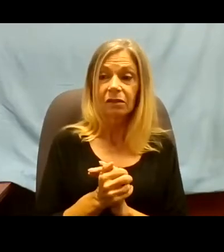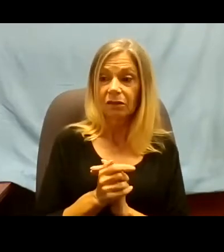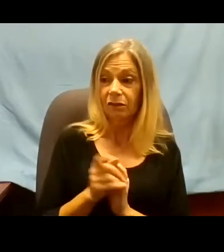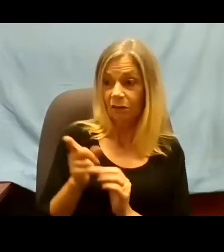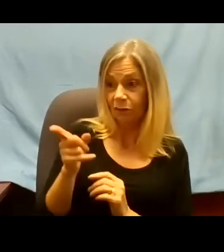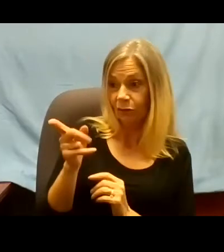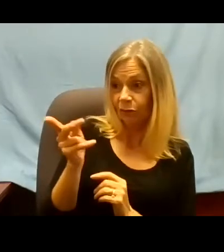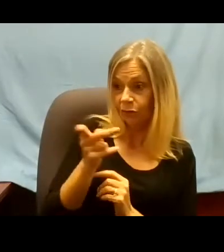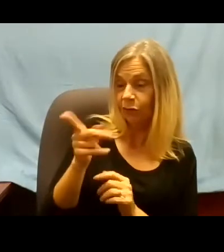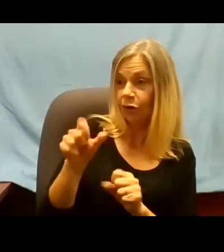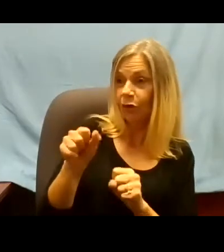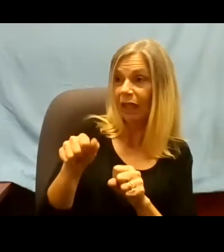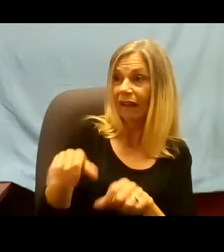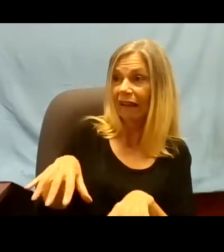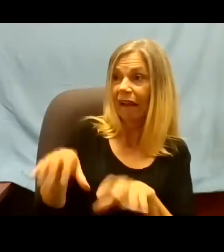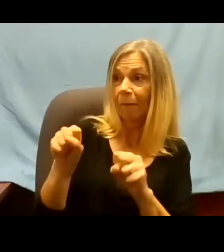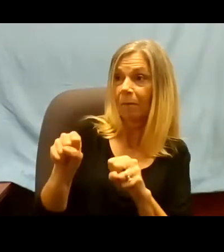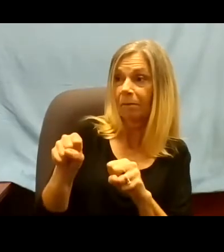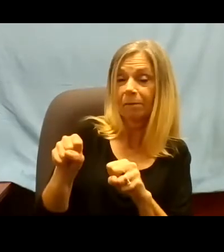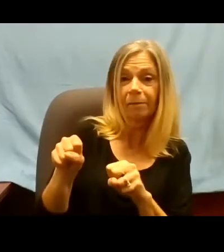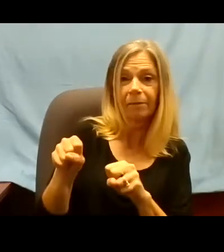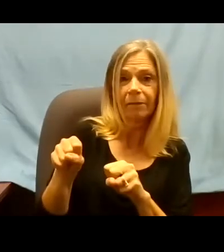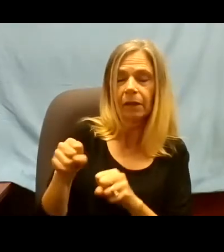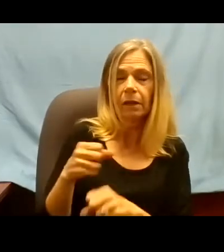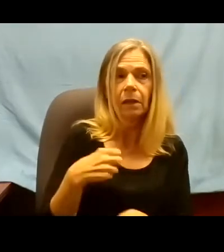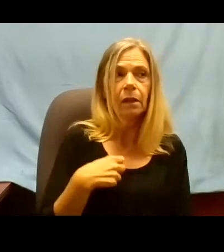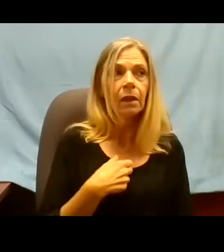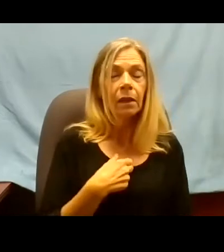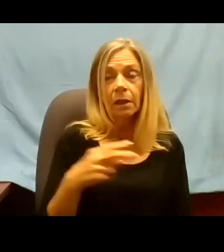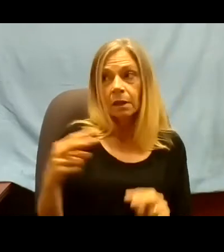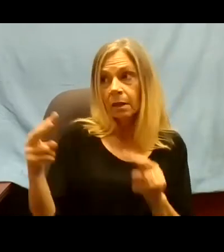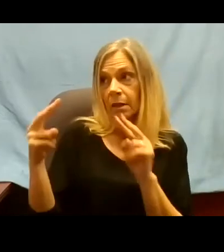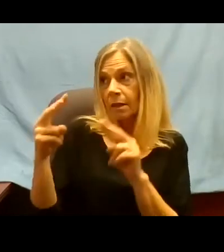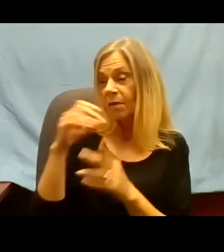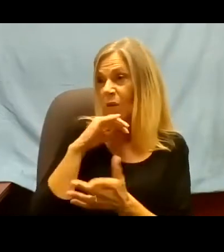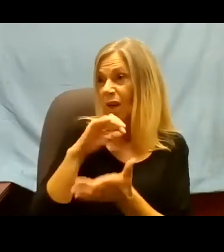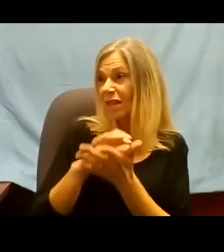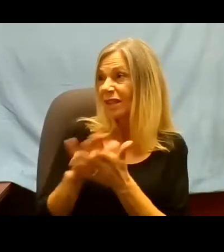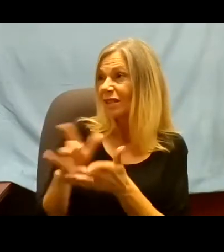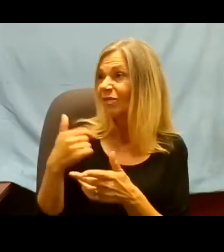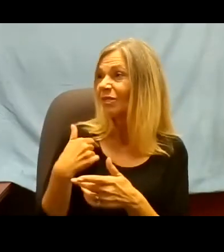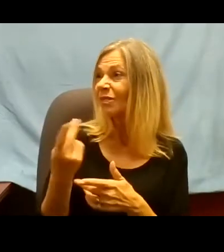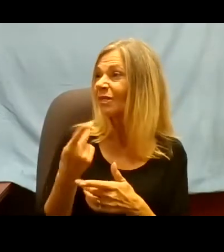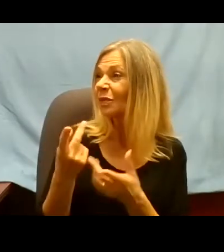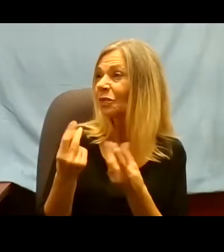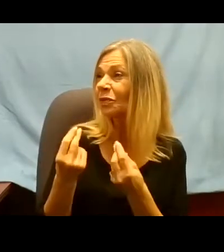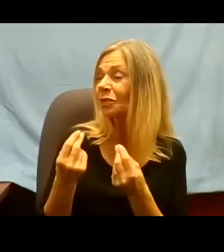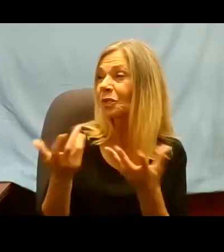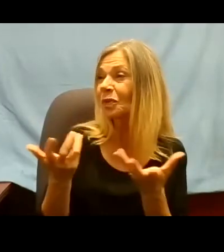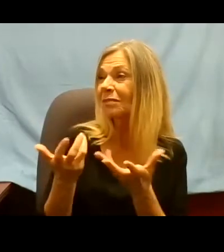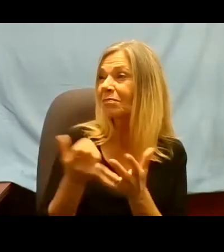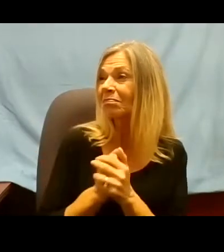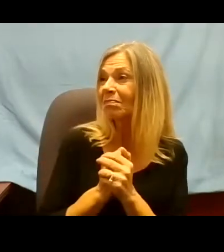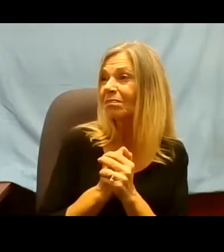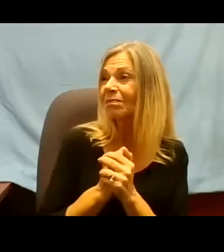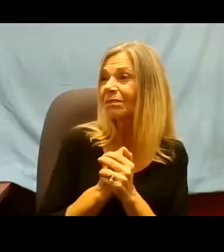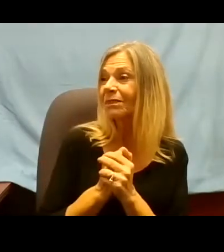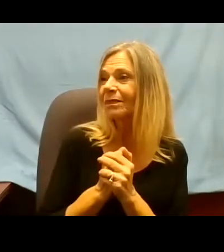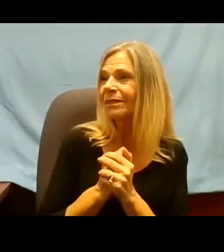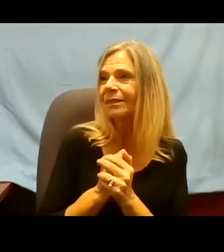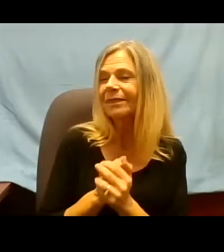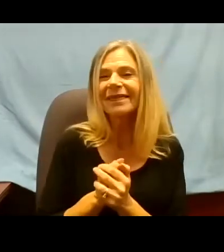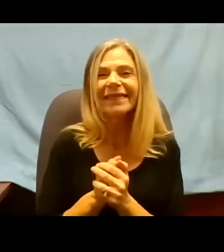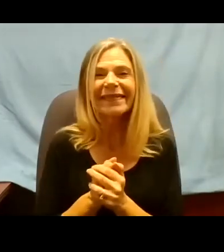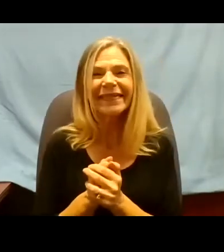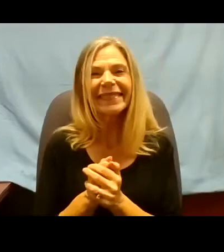I turned to my wife. I said, what are we going to do? Okay. Have you ever